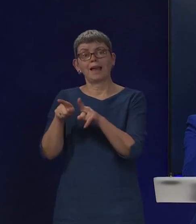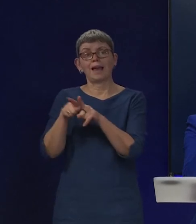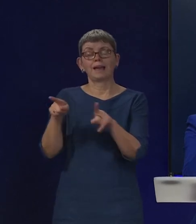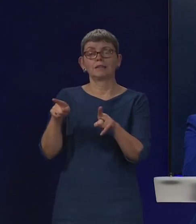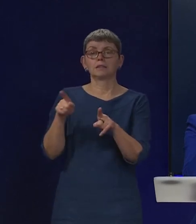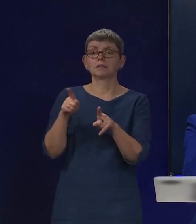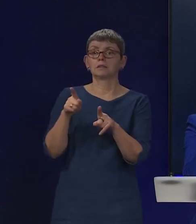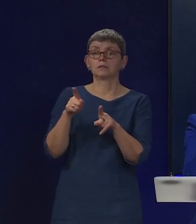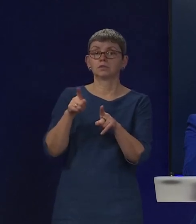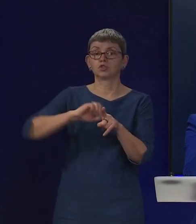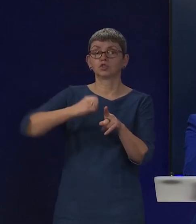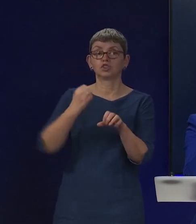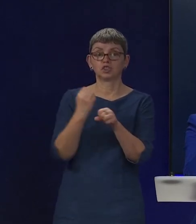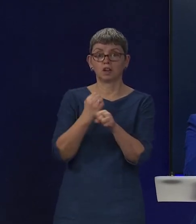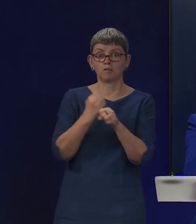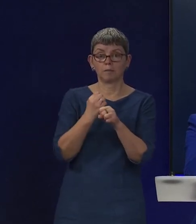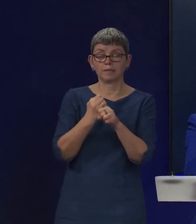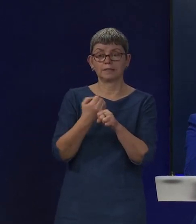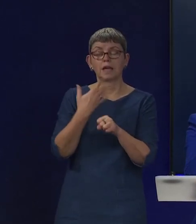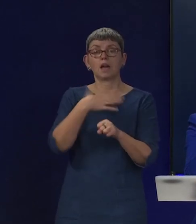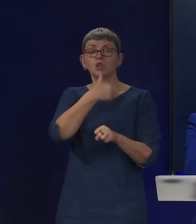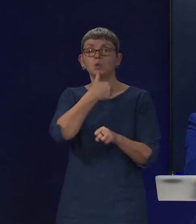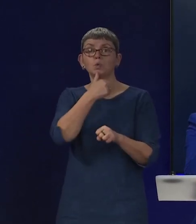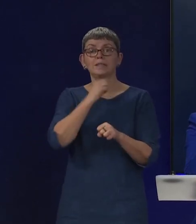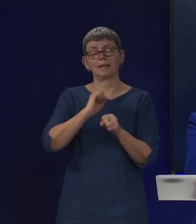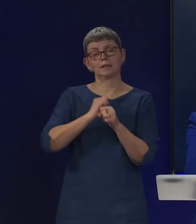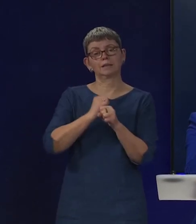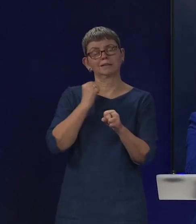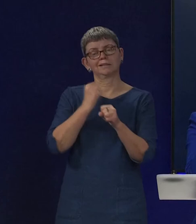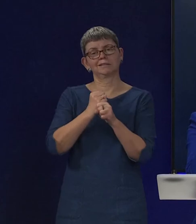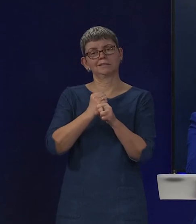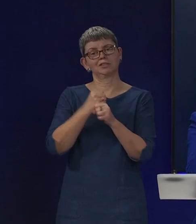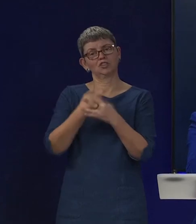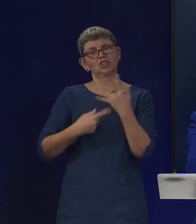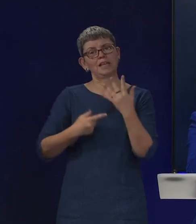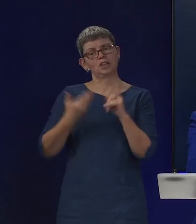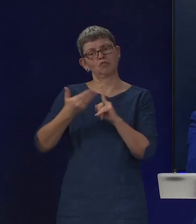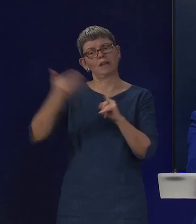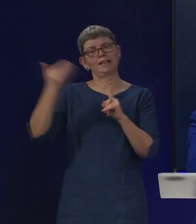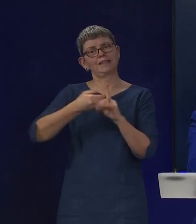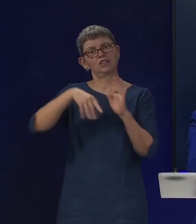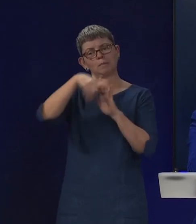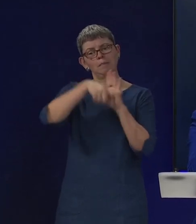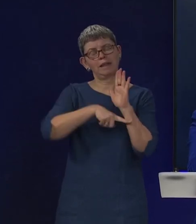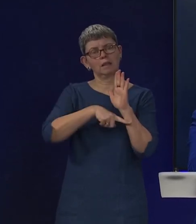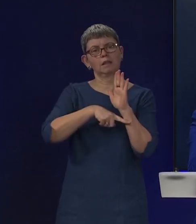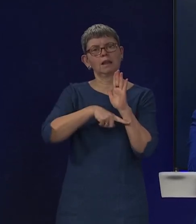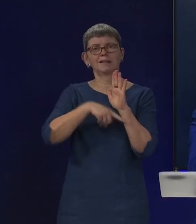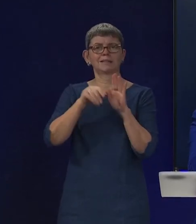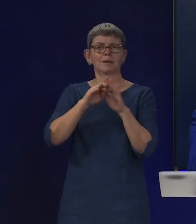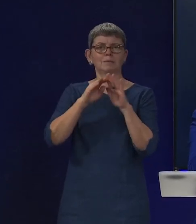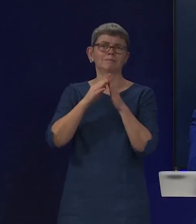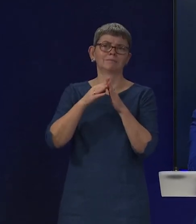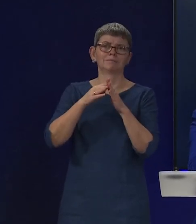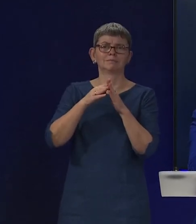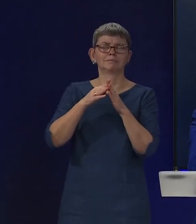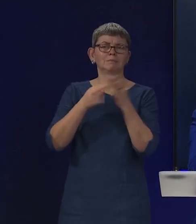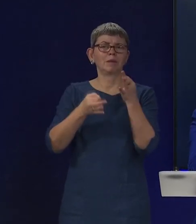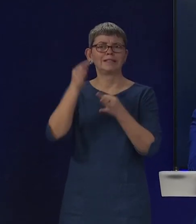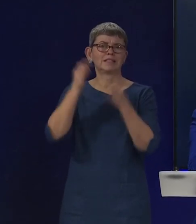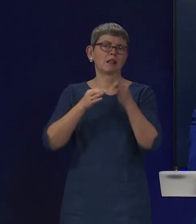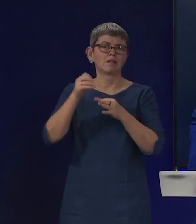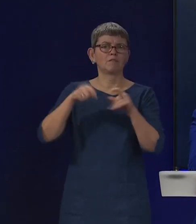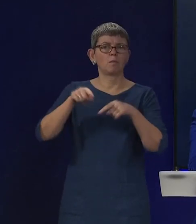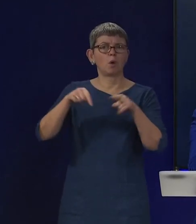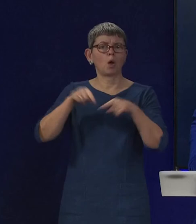as a devolution, a constitutional political football, and that this is not a political matter, but in fact a legal one, if